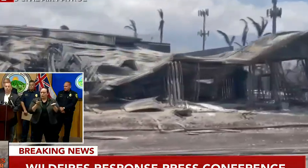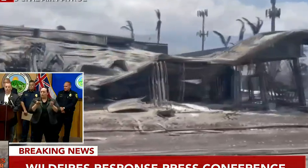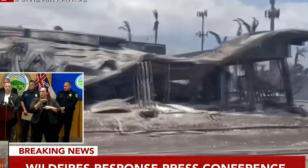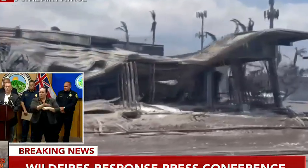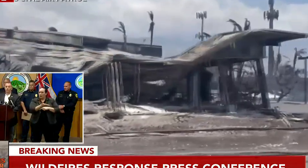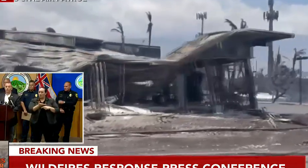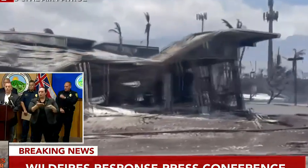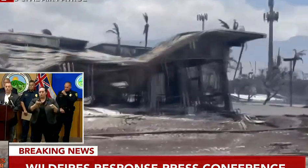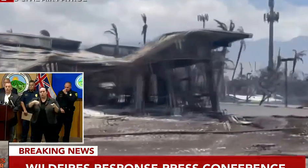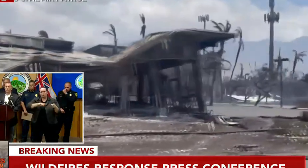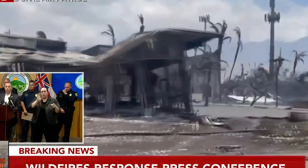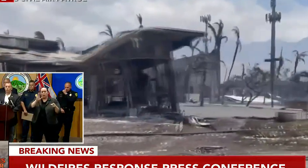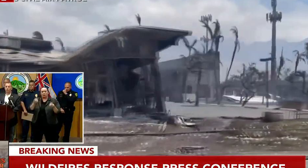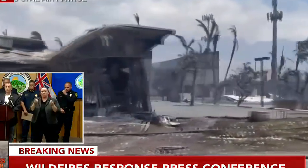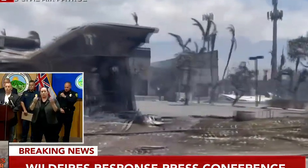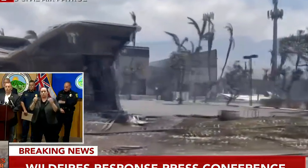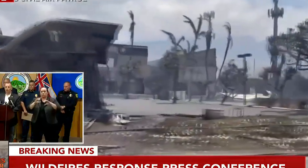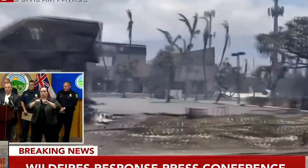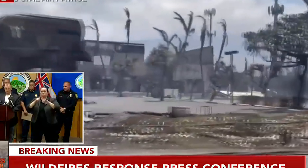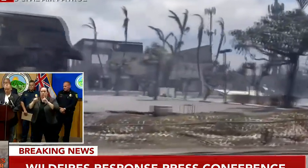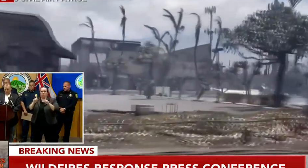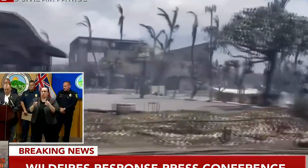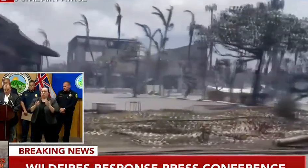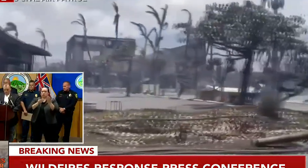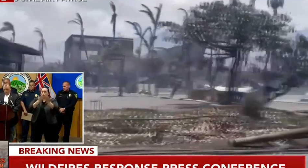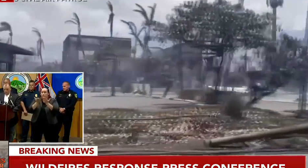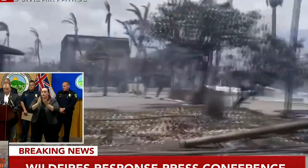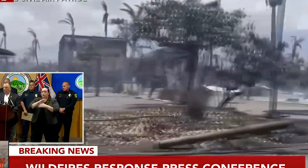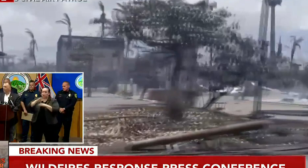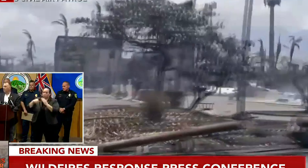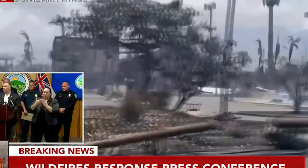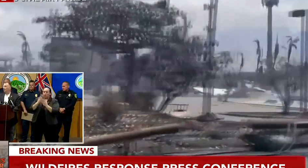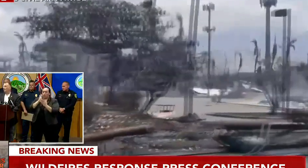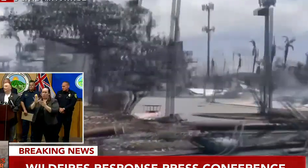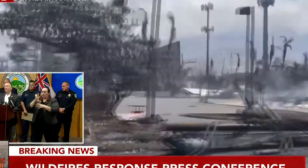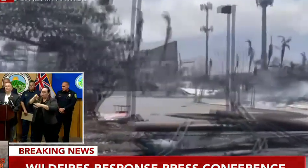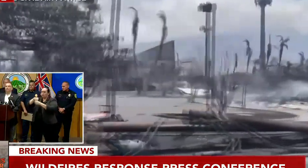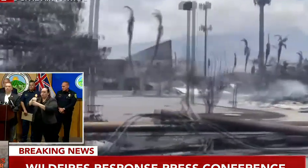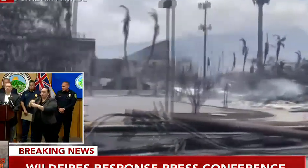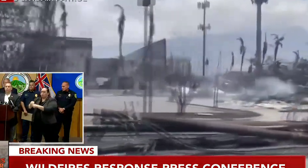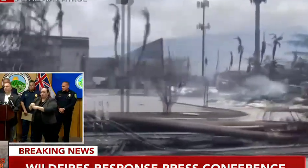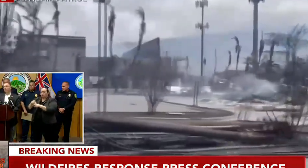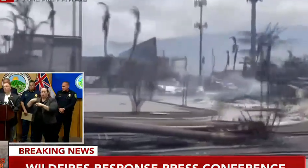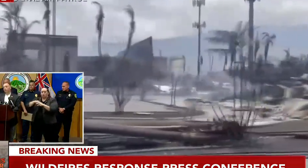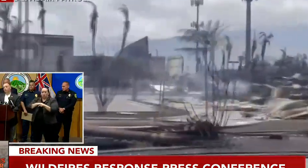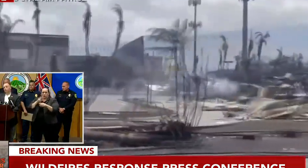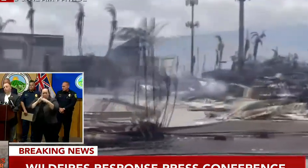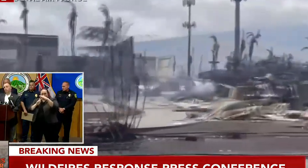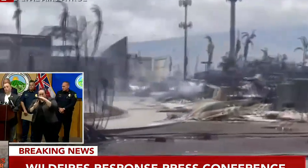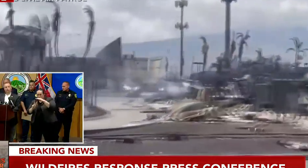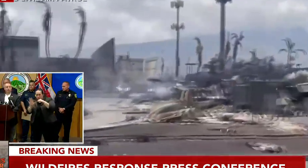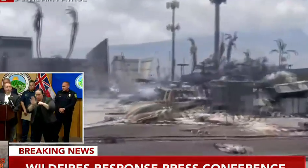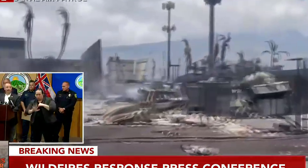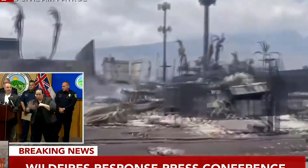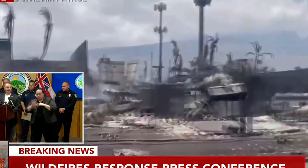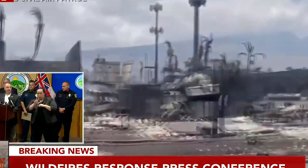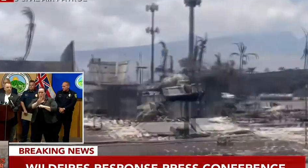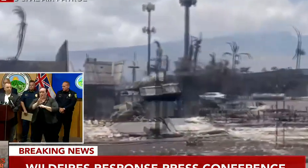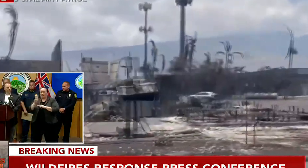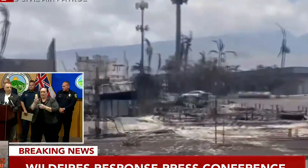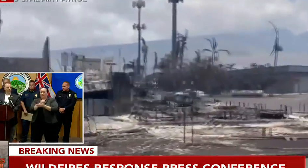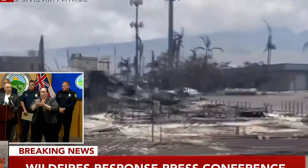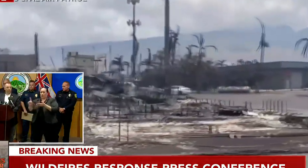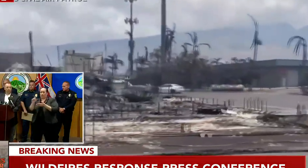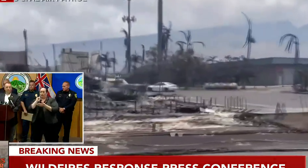wraparound services. So that we want people to know about. We already anticipate at least 36 weeks of direct housing